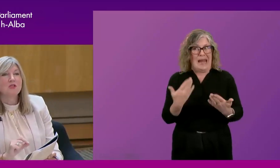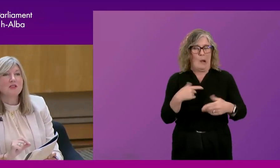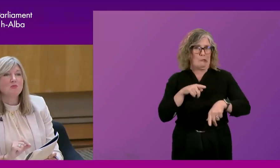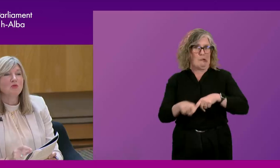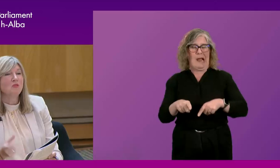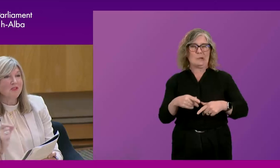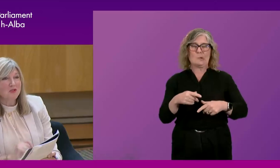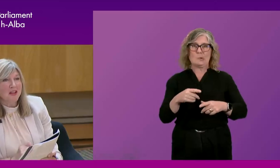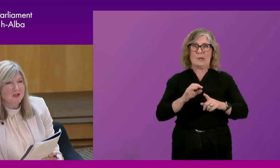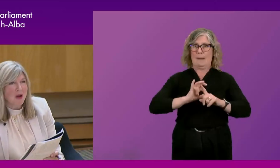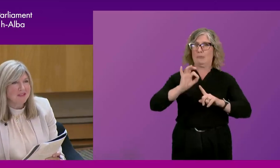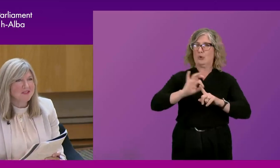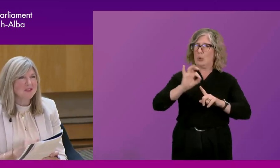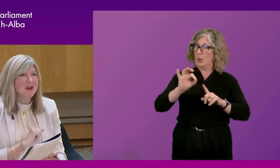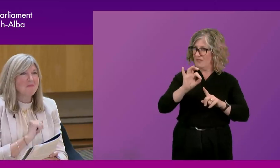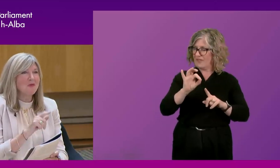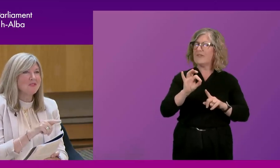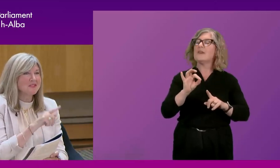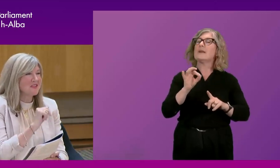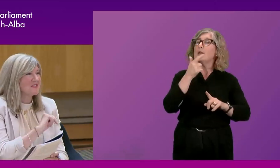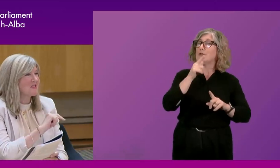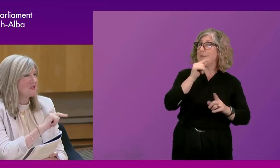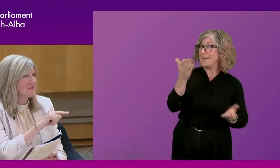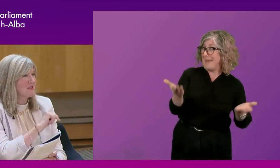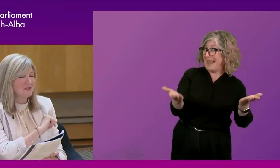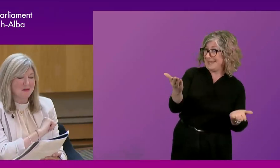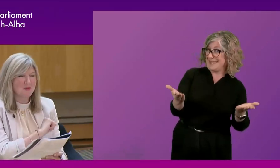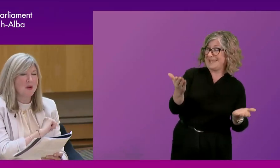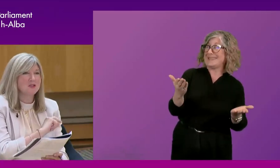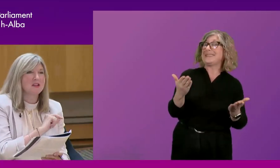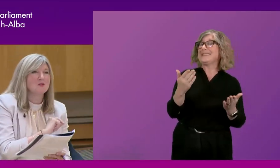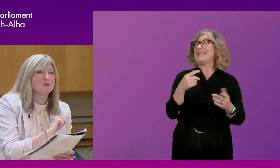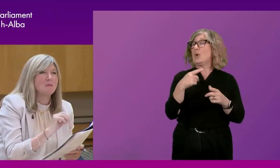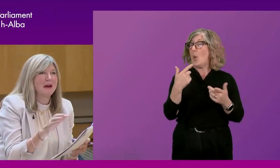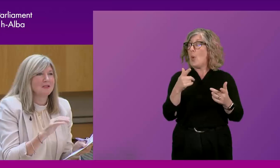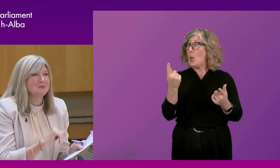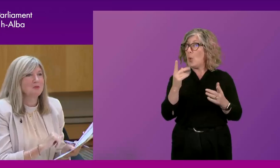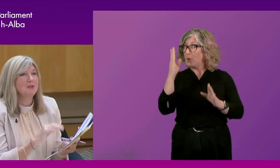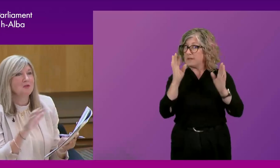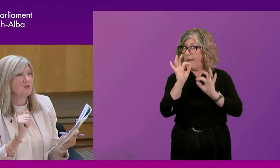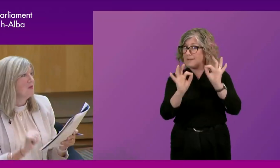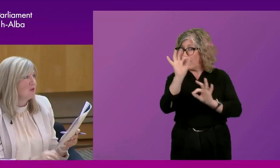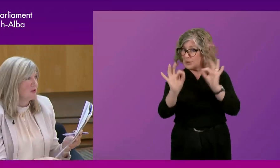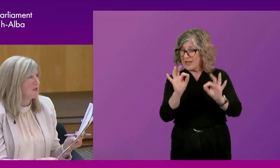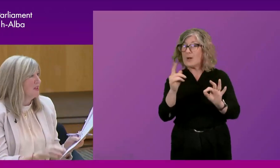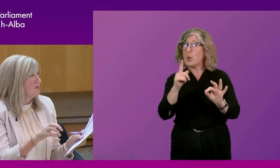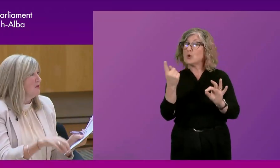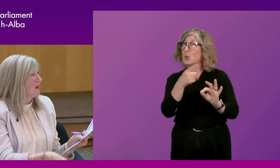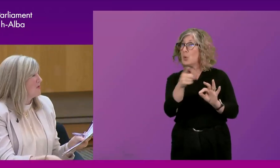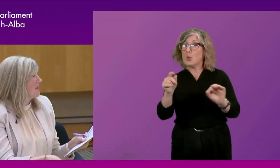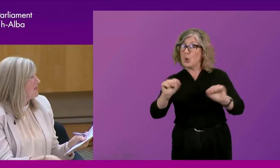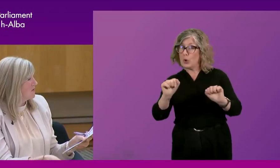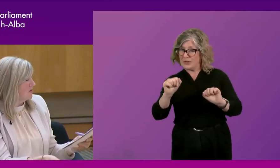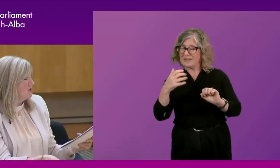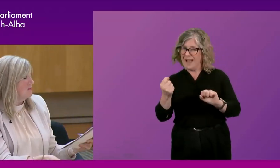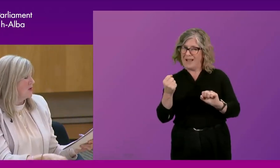try to improve the gender balance, um, of this discussion in terms of questioning and also the balance between those who have not been